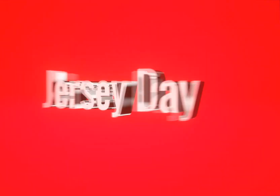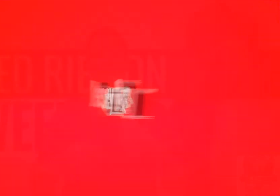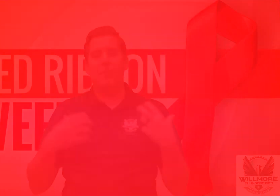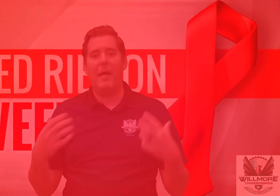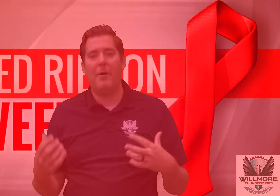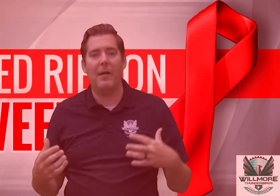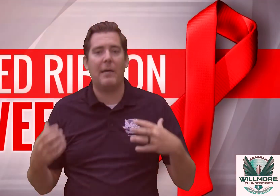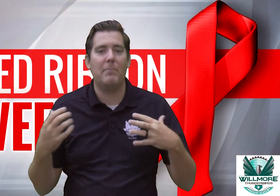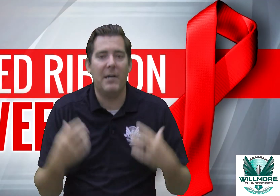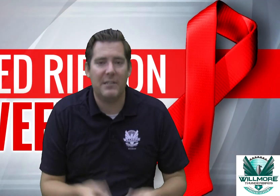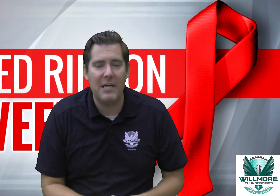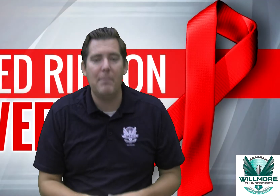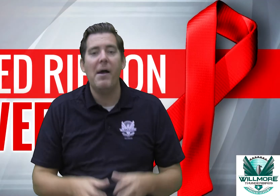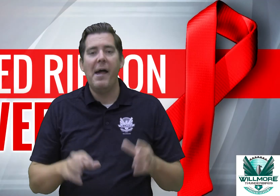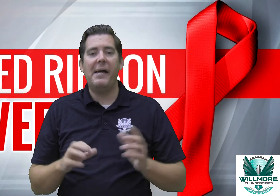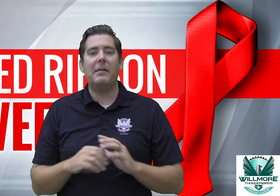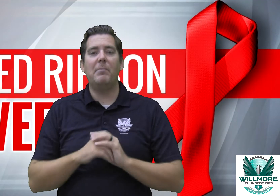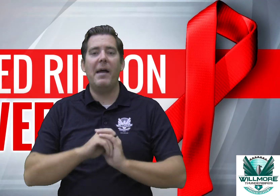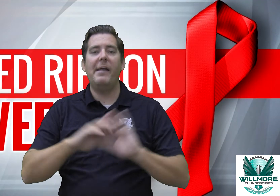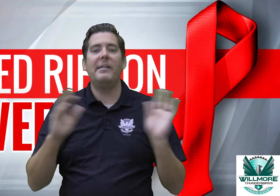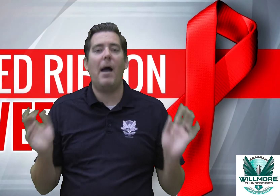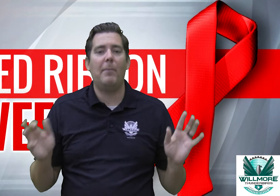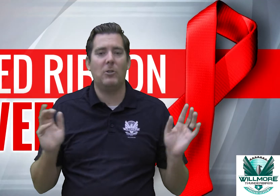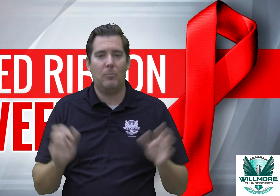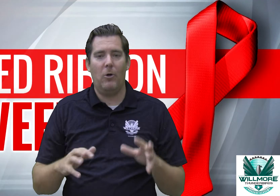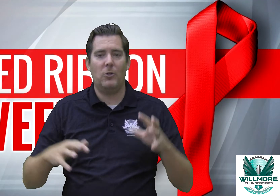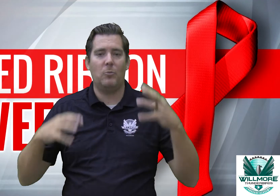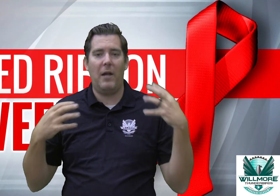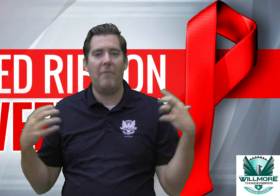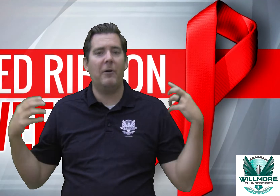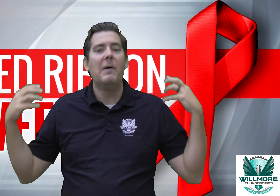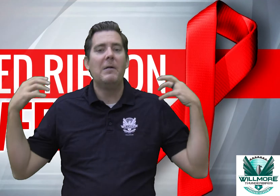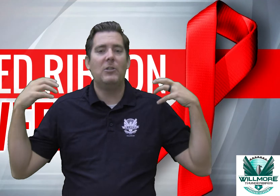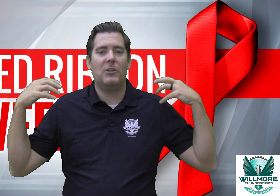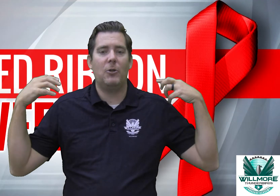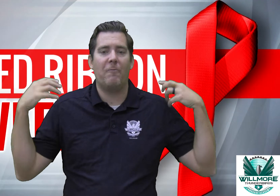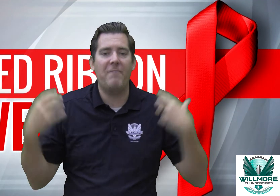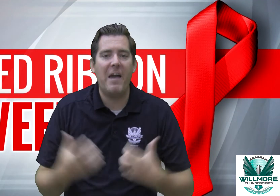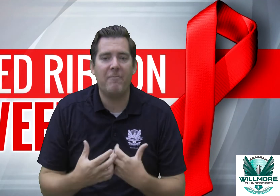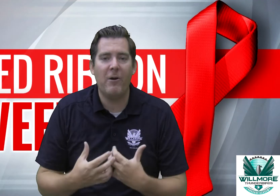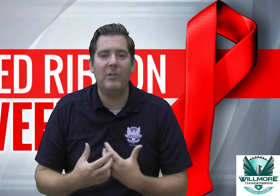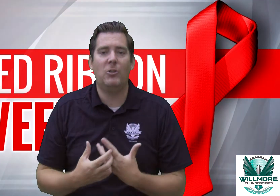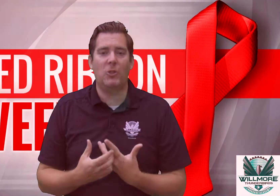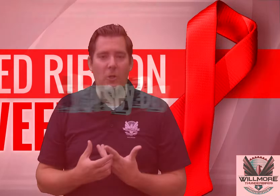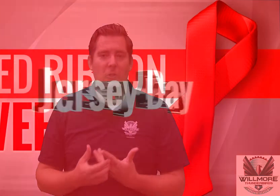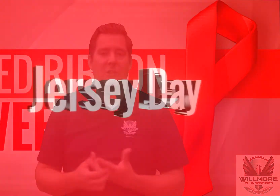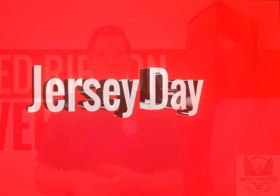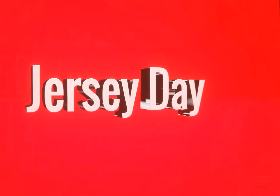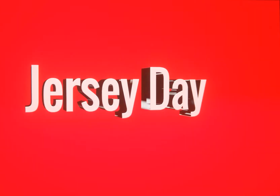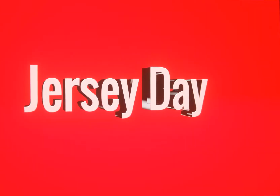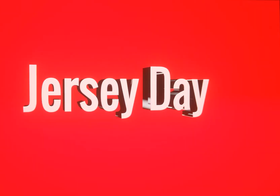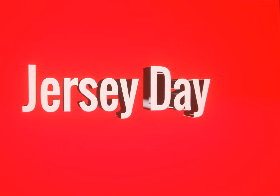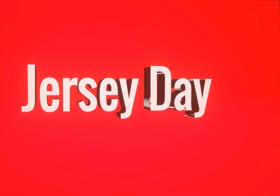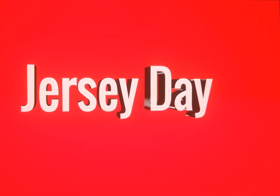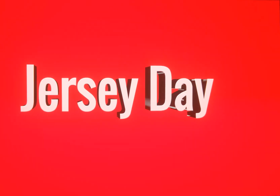can be a player it can be a team it can be any type of sports whatever just your favorite jersey that's uh